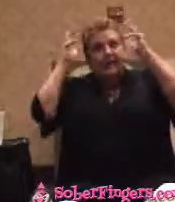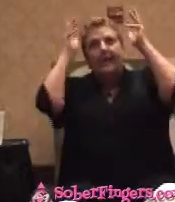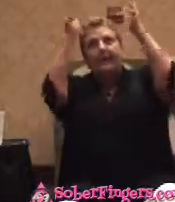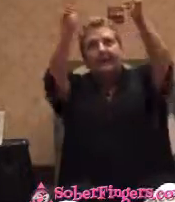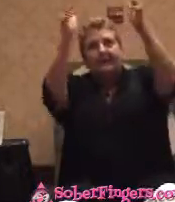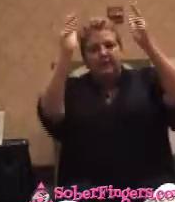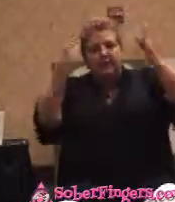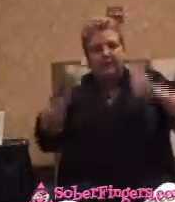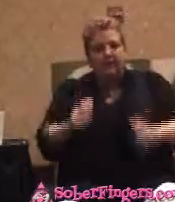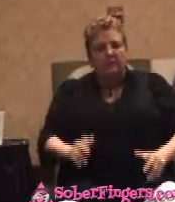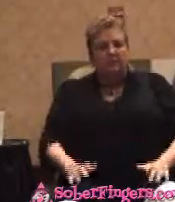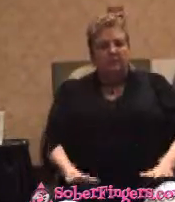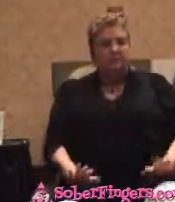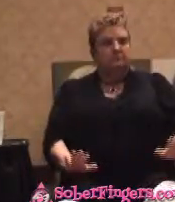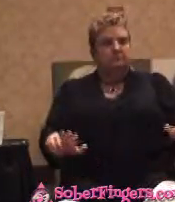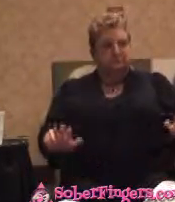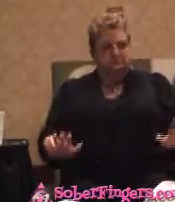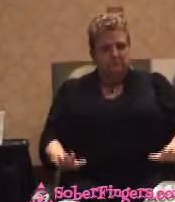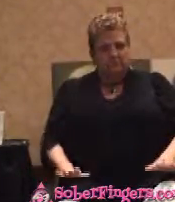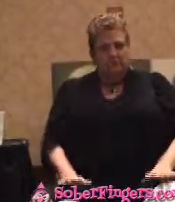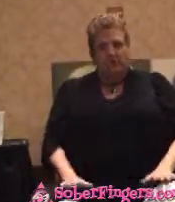I cannot tell you how disappointed I was.